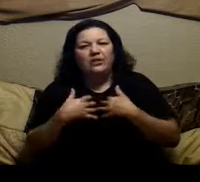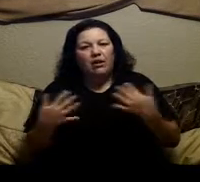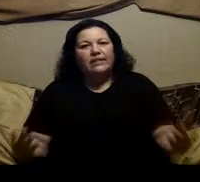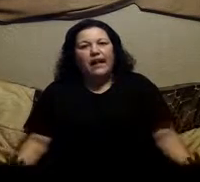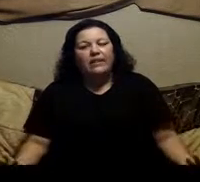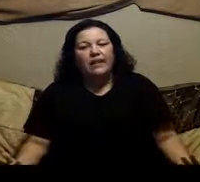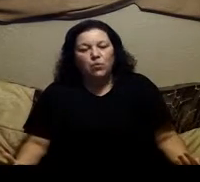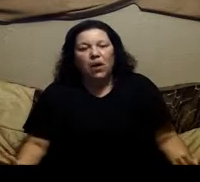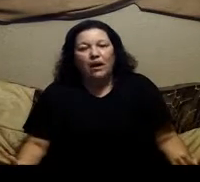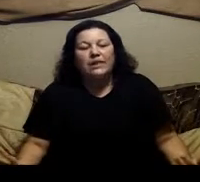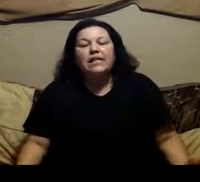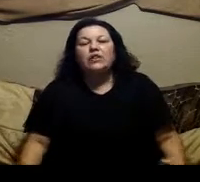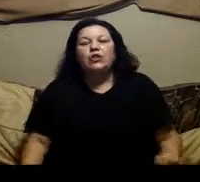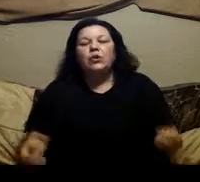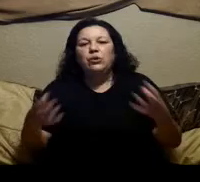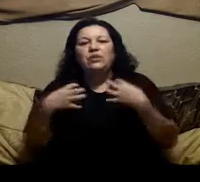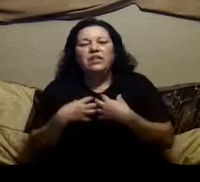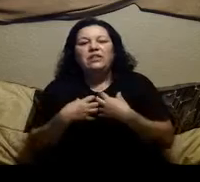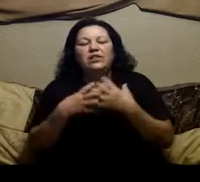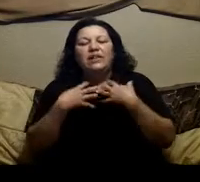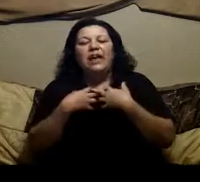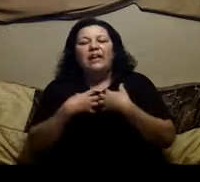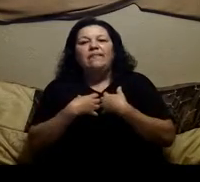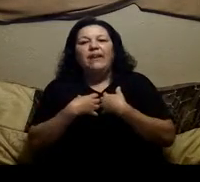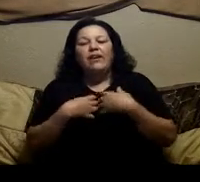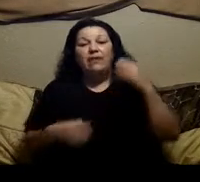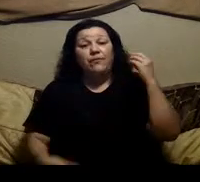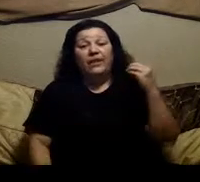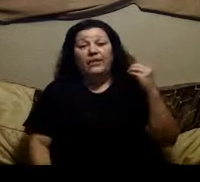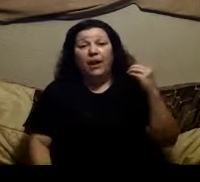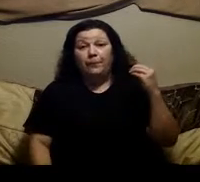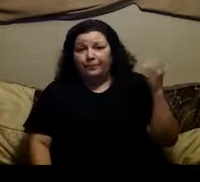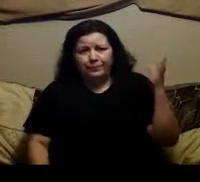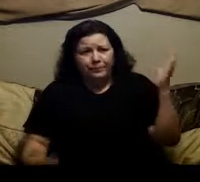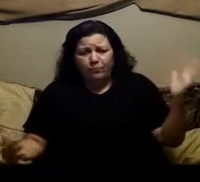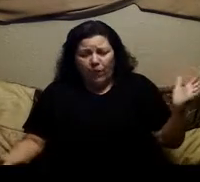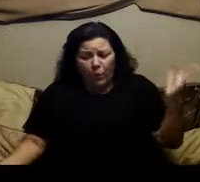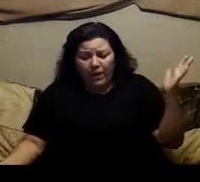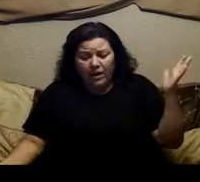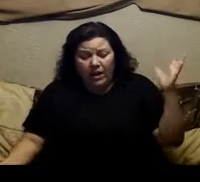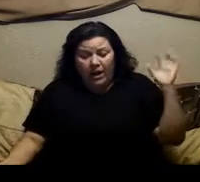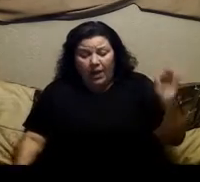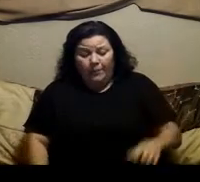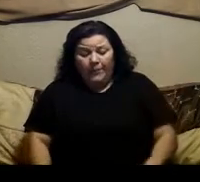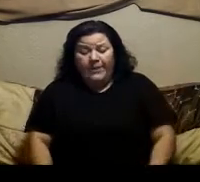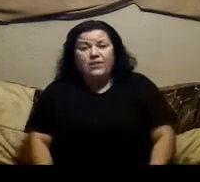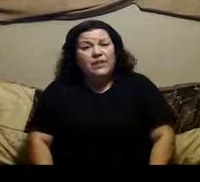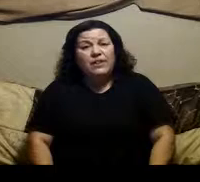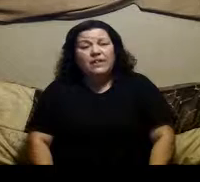detoxing that as well so you need to get in there and find out where um these feelings